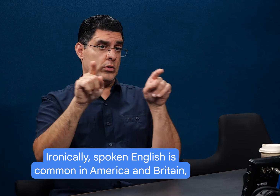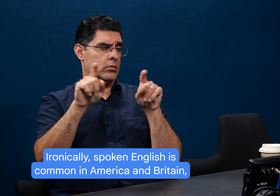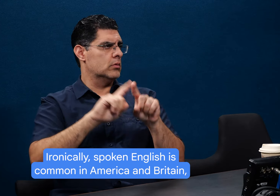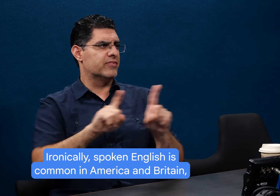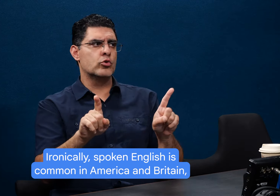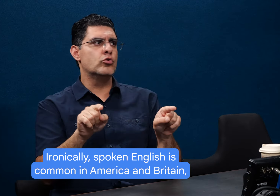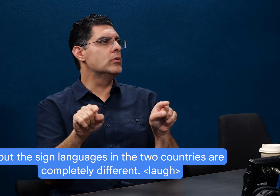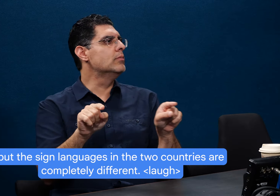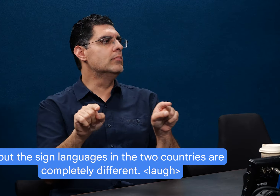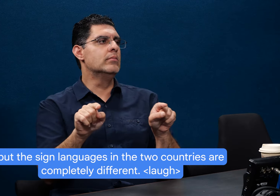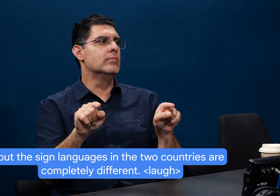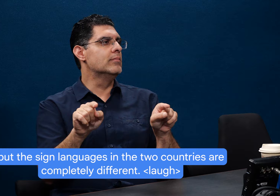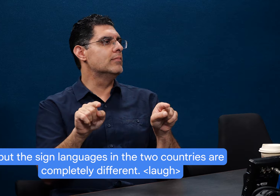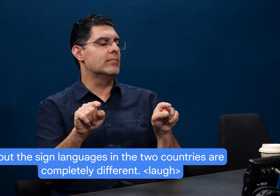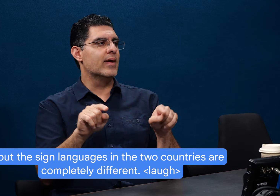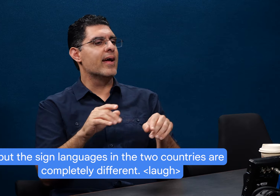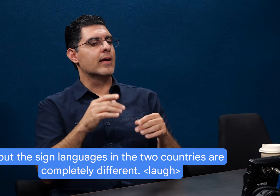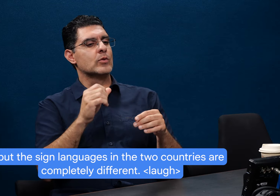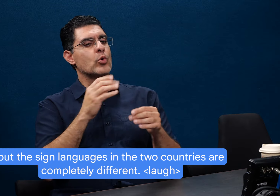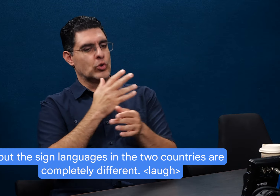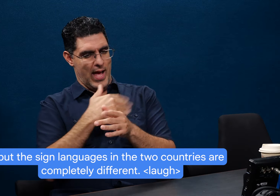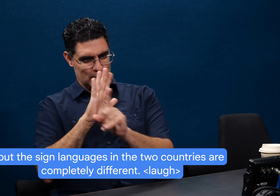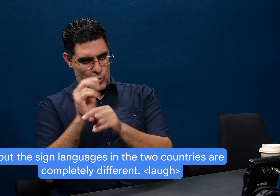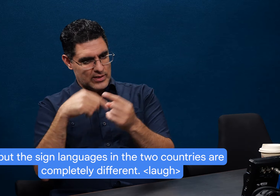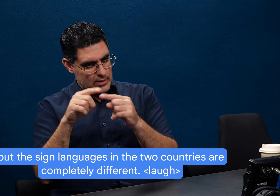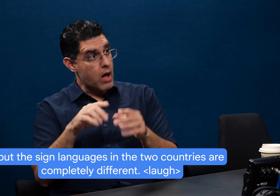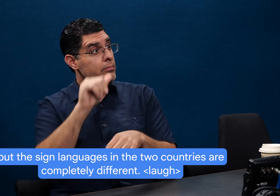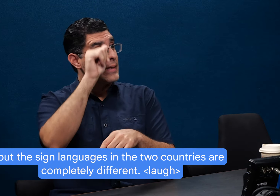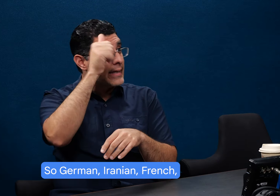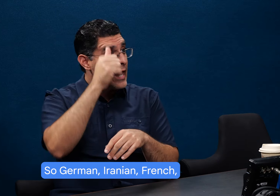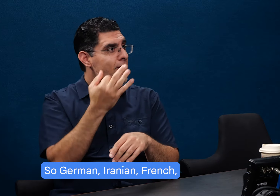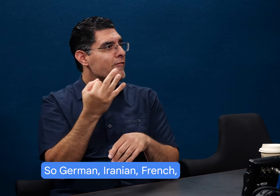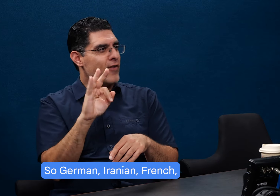in America and Britain, but the sign languages in the two countries are completely different.